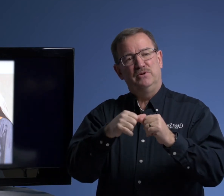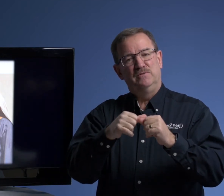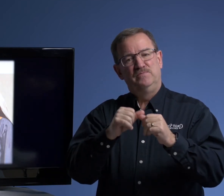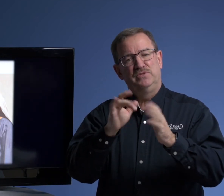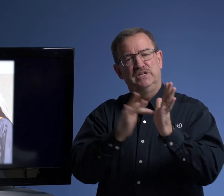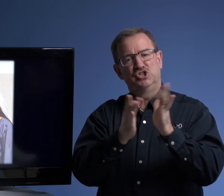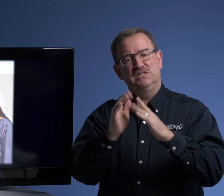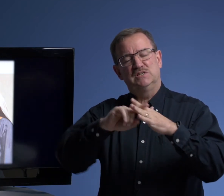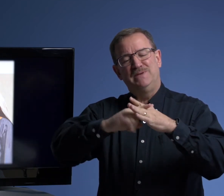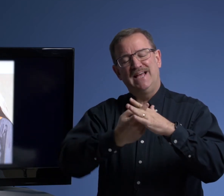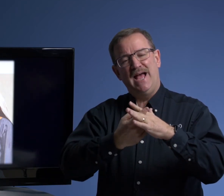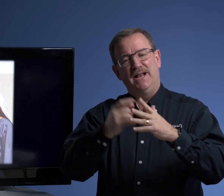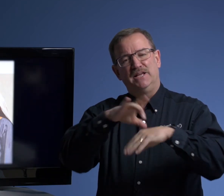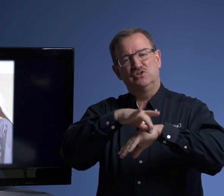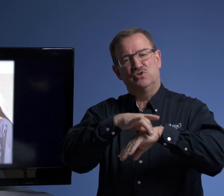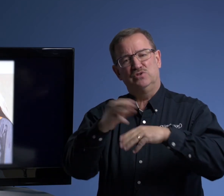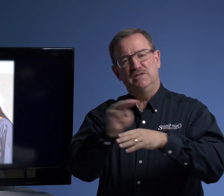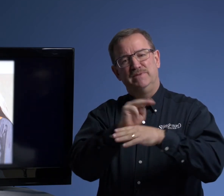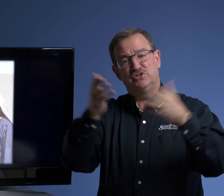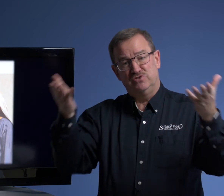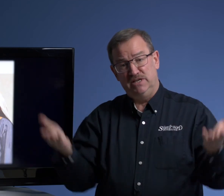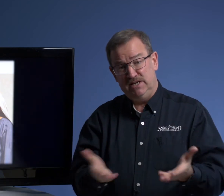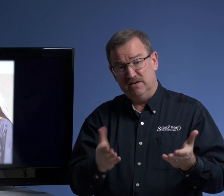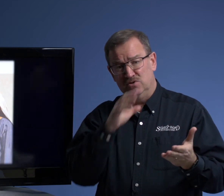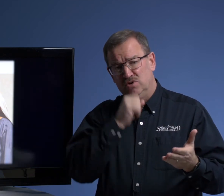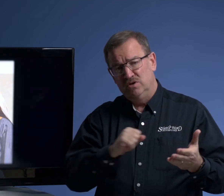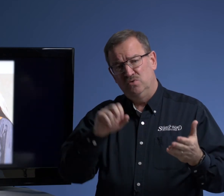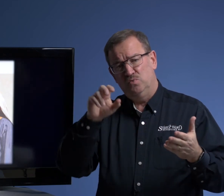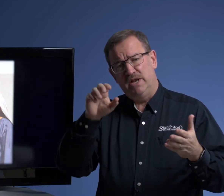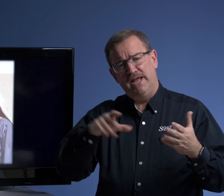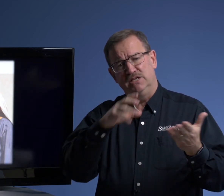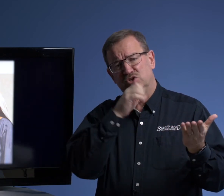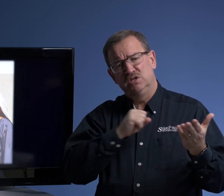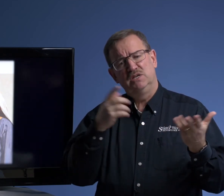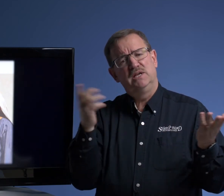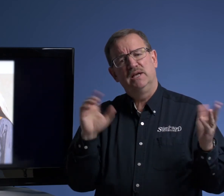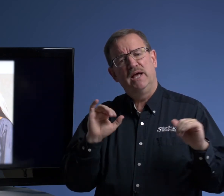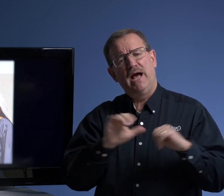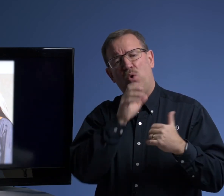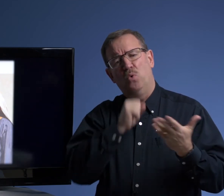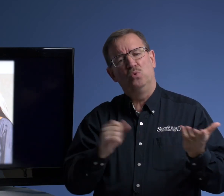that Jesus began his earthly ministry here. What age? How old?